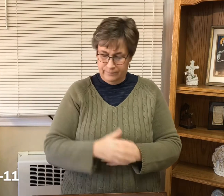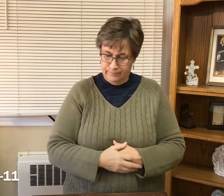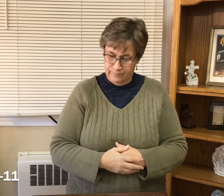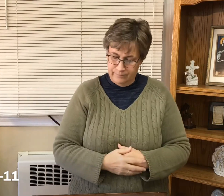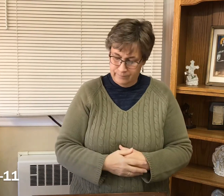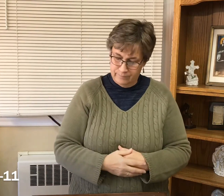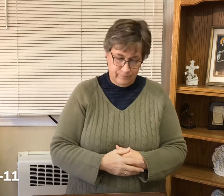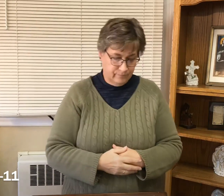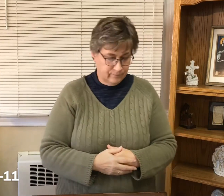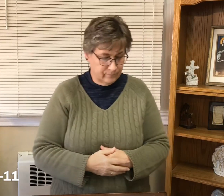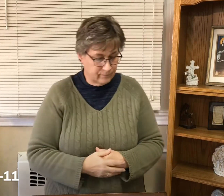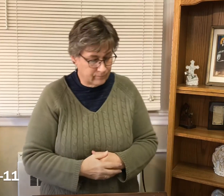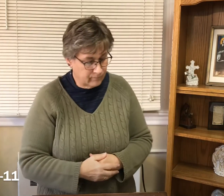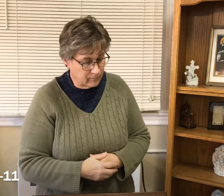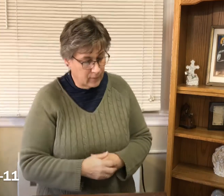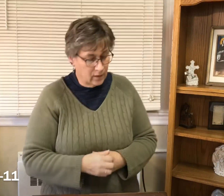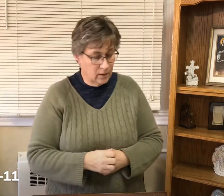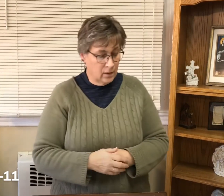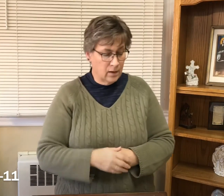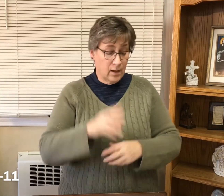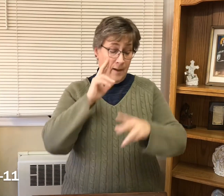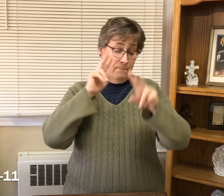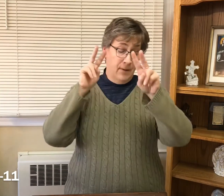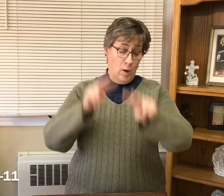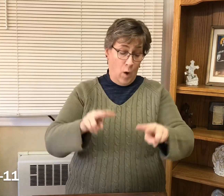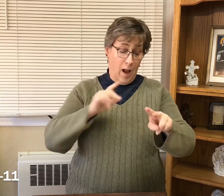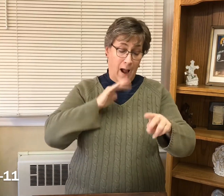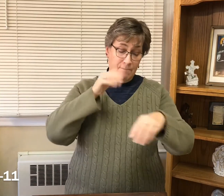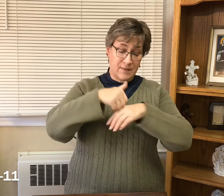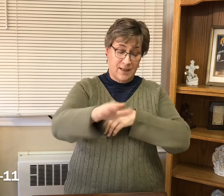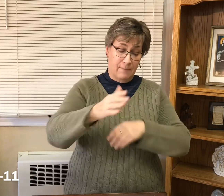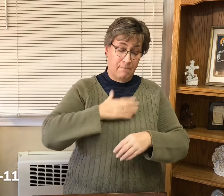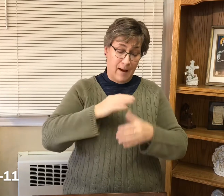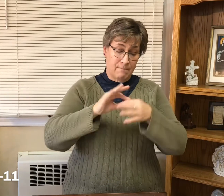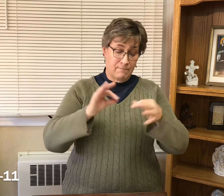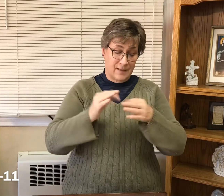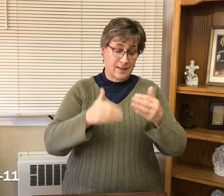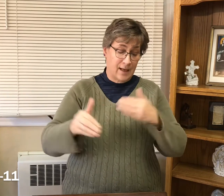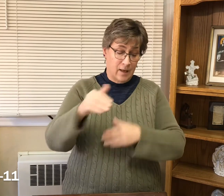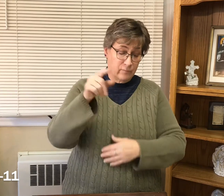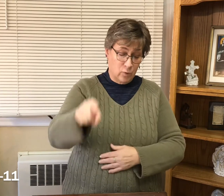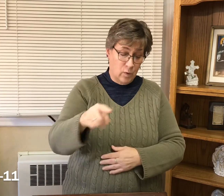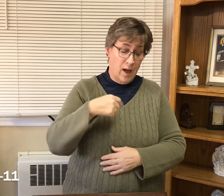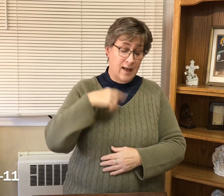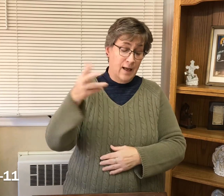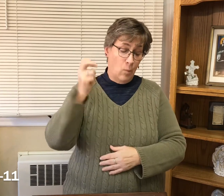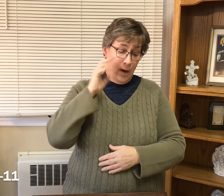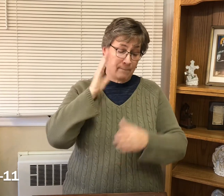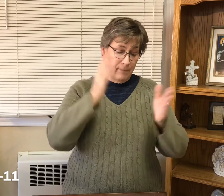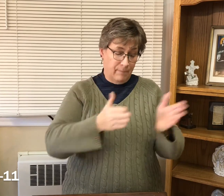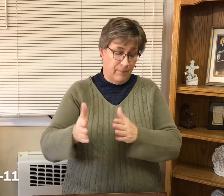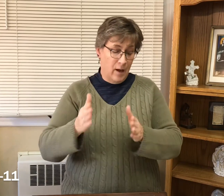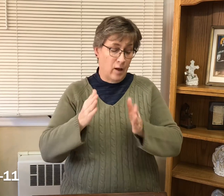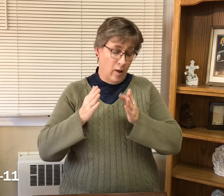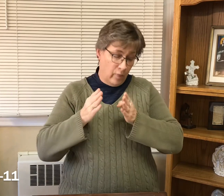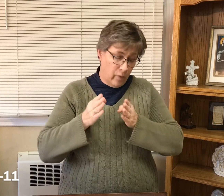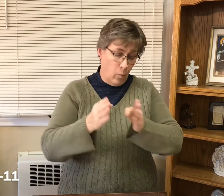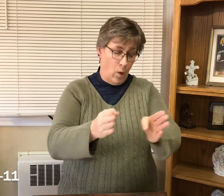Behold, I am sending my messenger ahead of you. He will prepare your way before